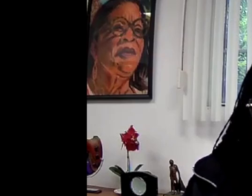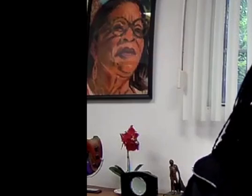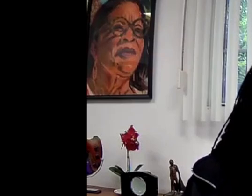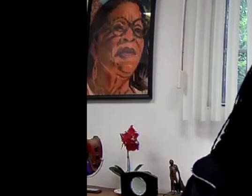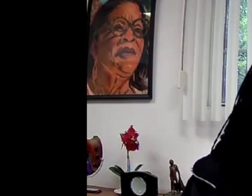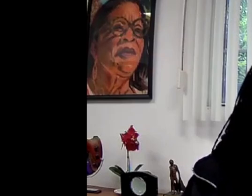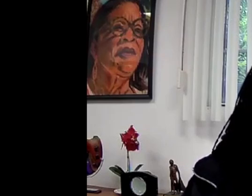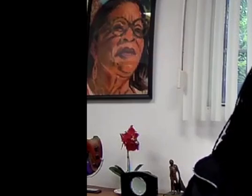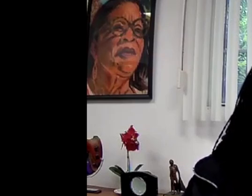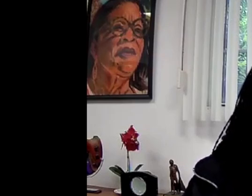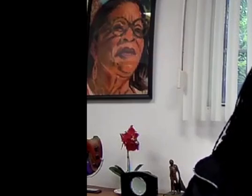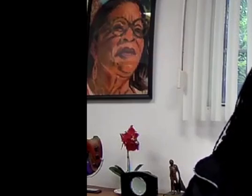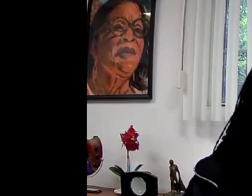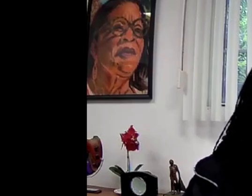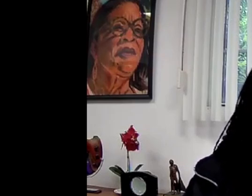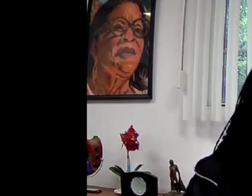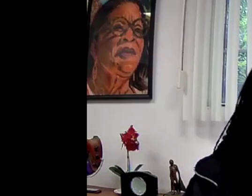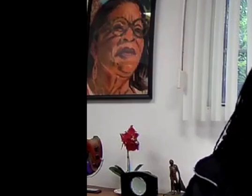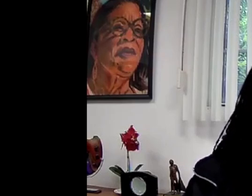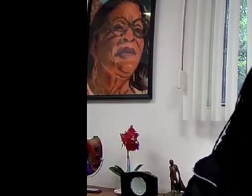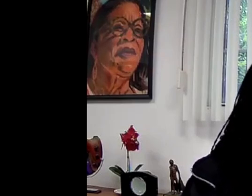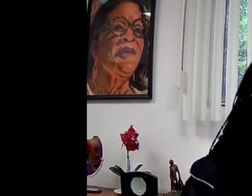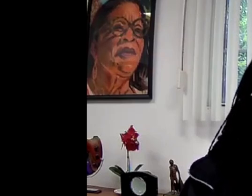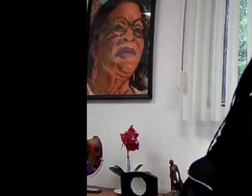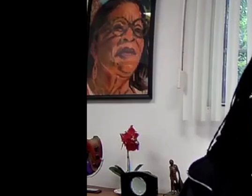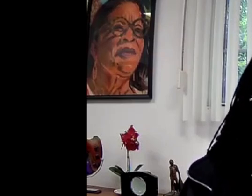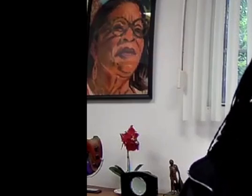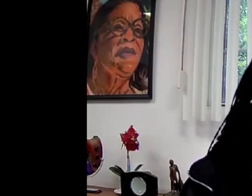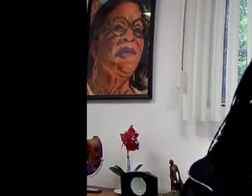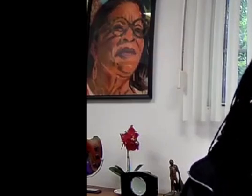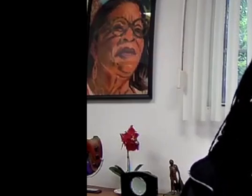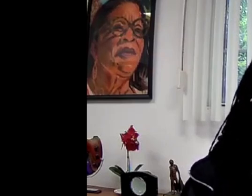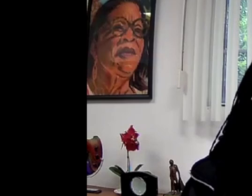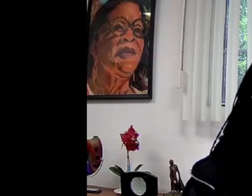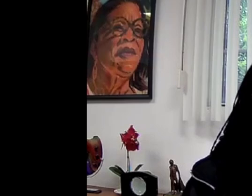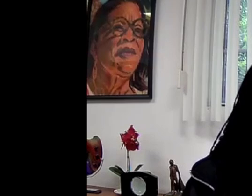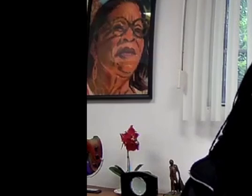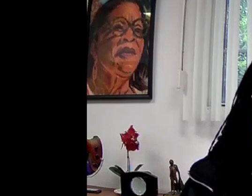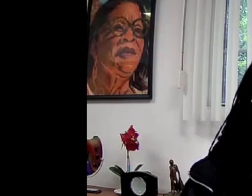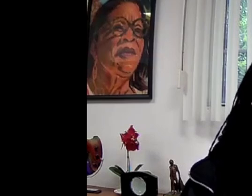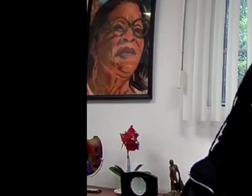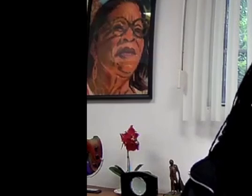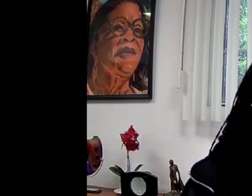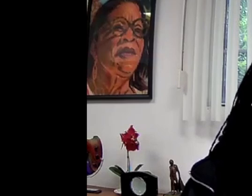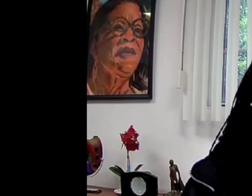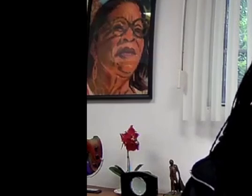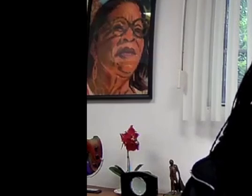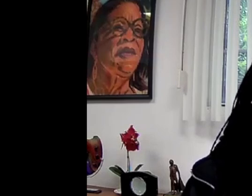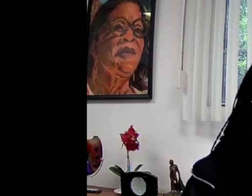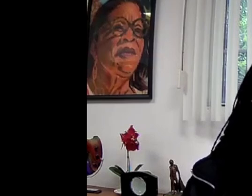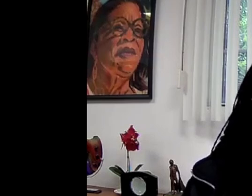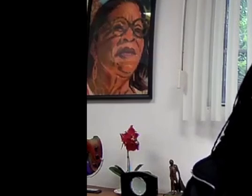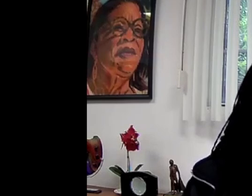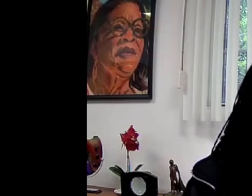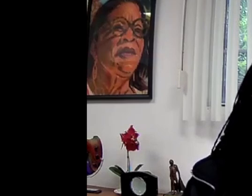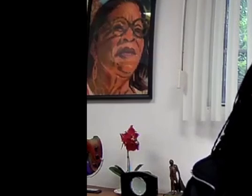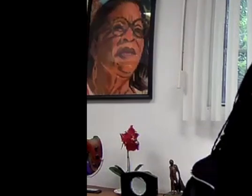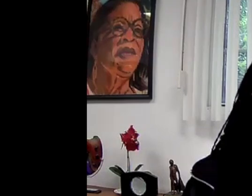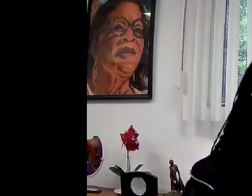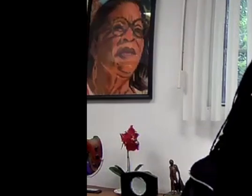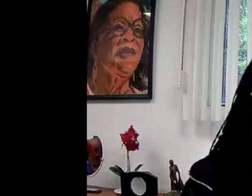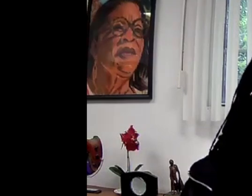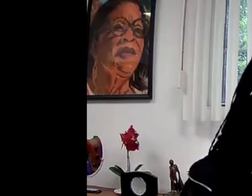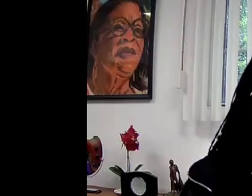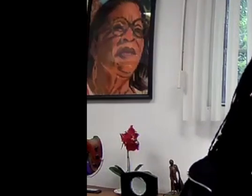explosion, it's a medical problem. It's a health problem. When